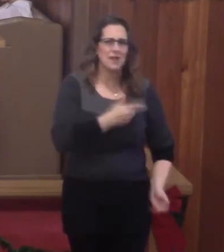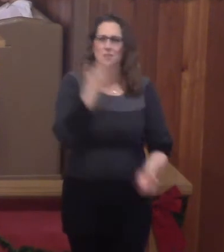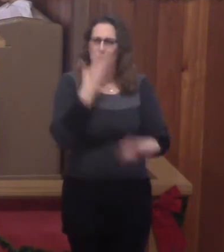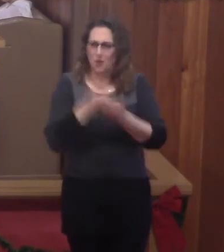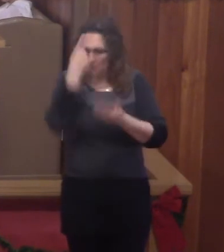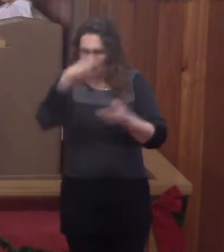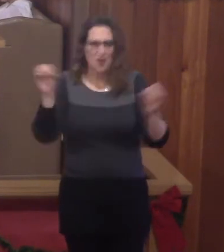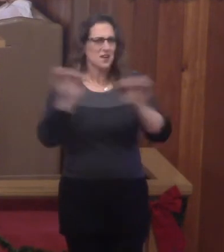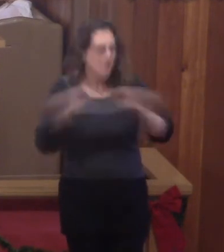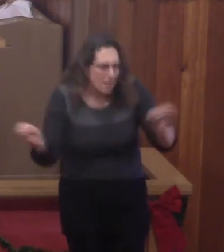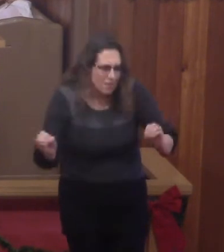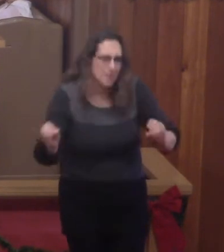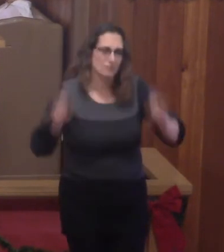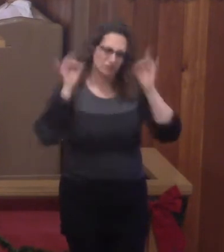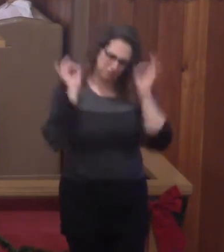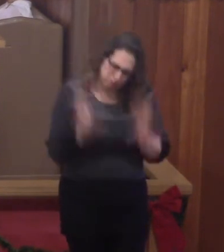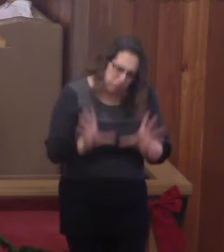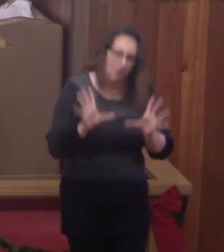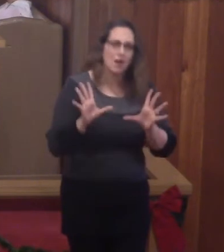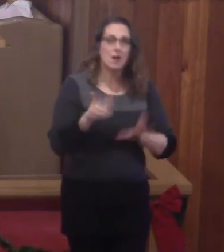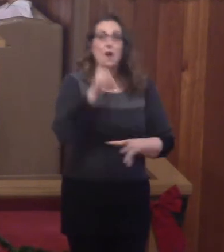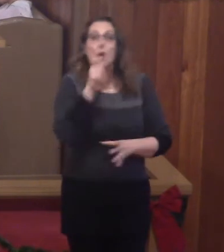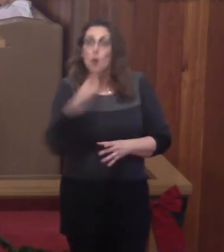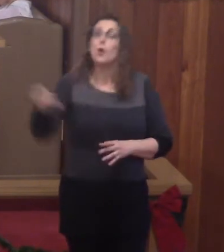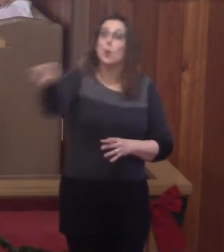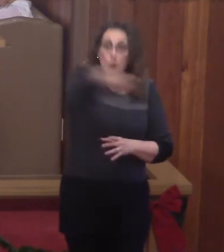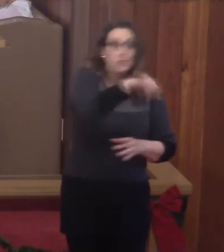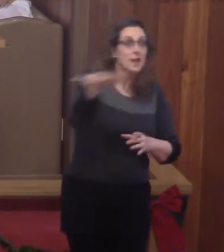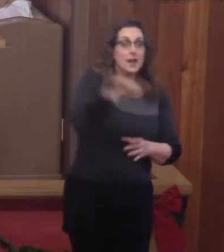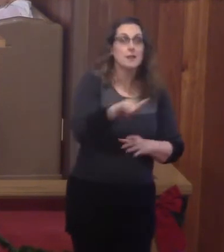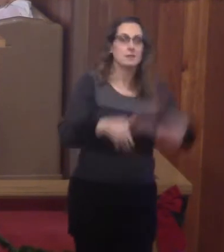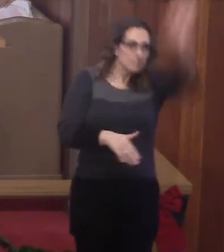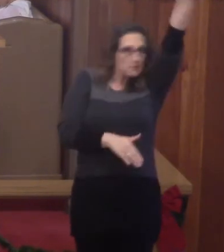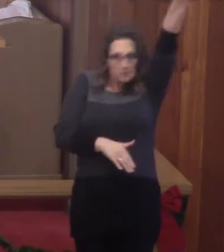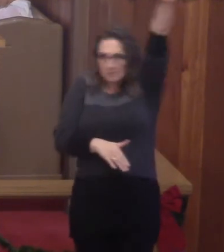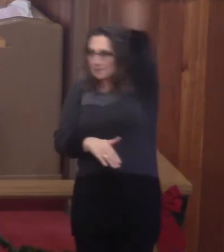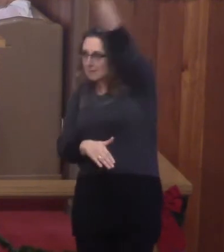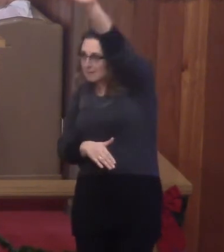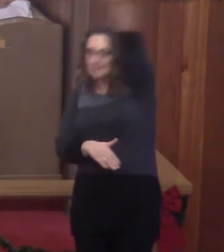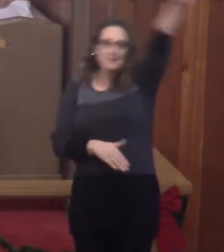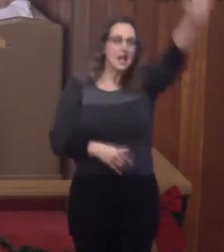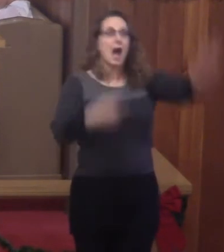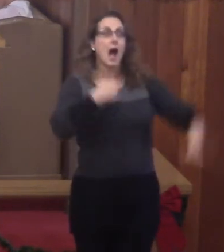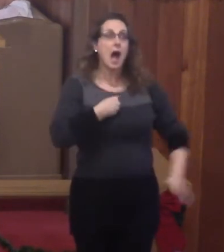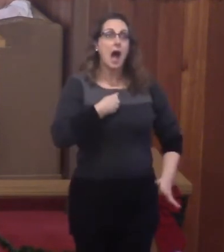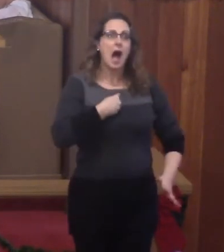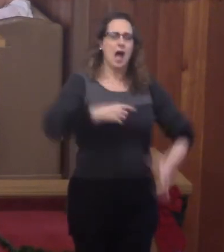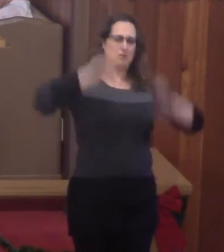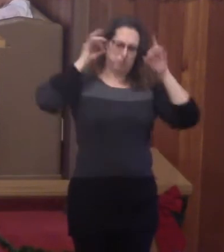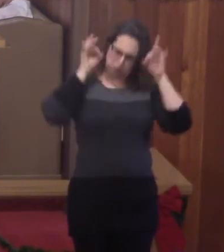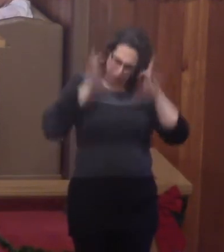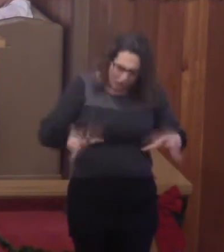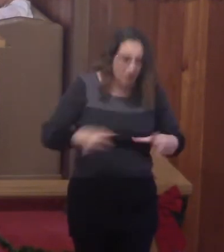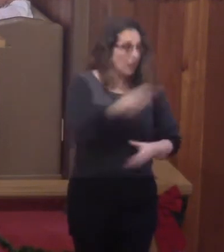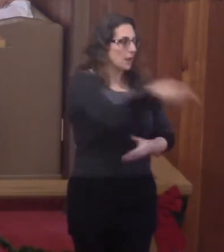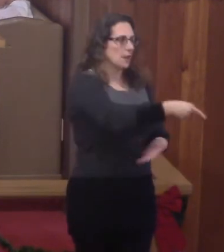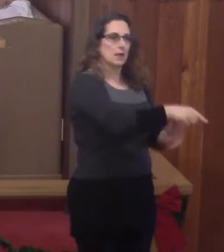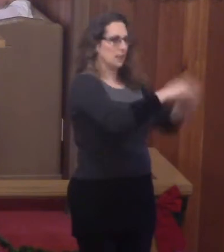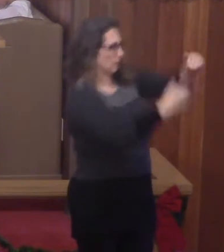pathetic. Who in here is pathetic? There we go. I'm so pathetic. mean, John is up here hitting home